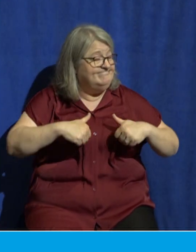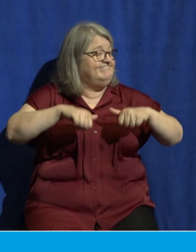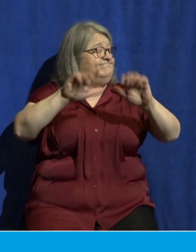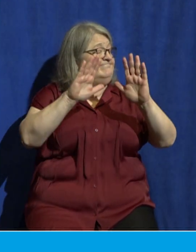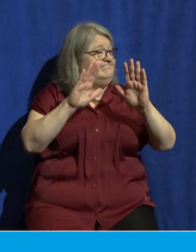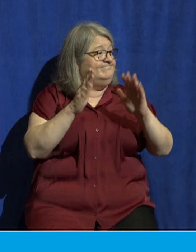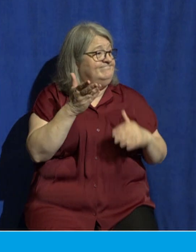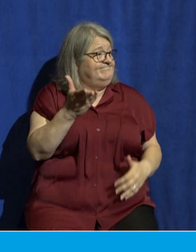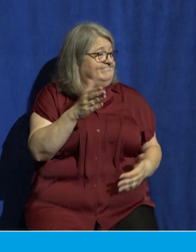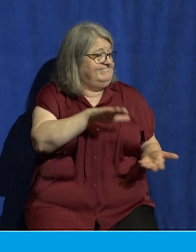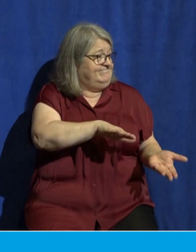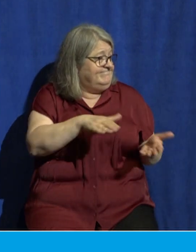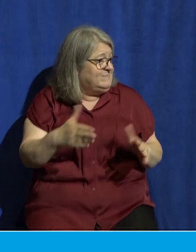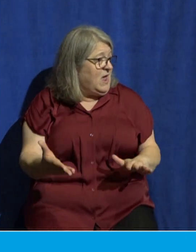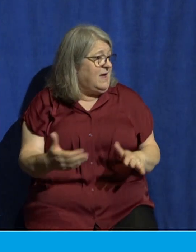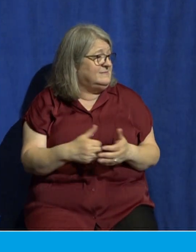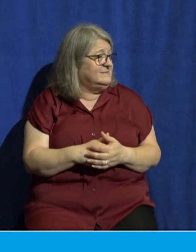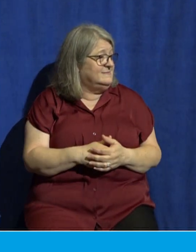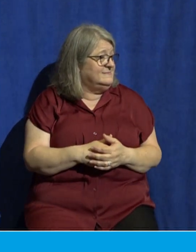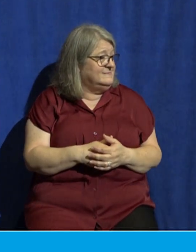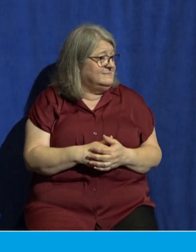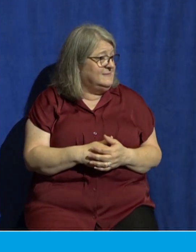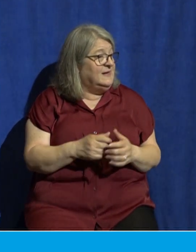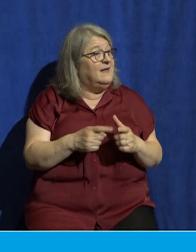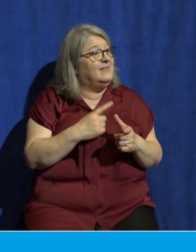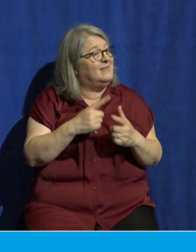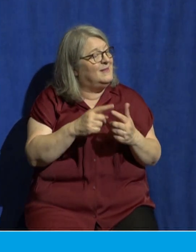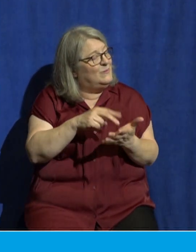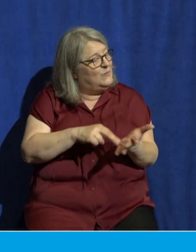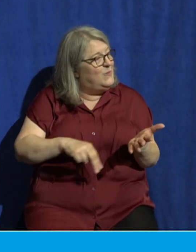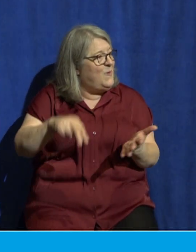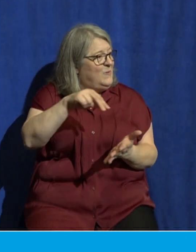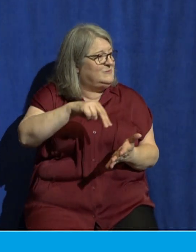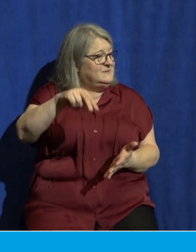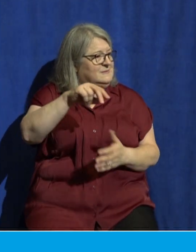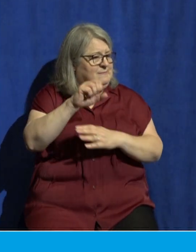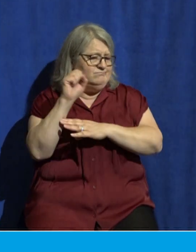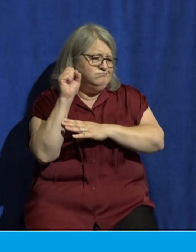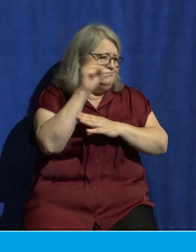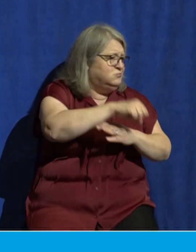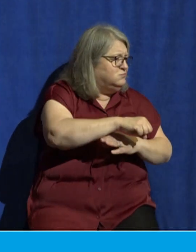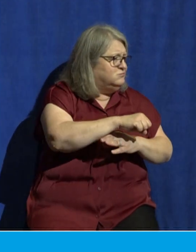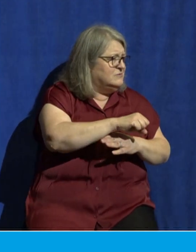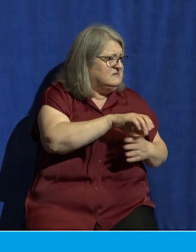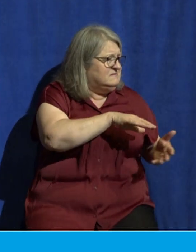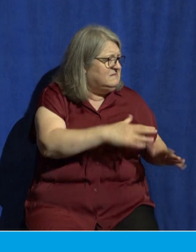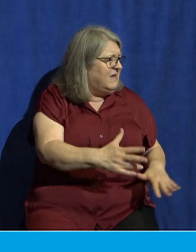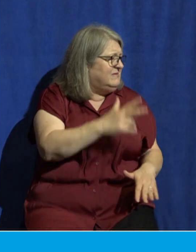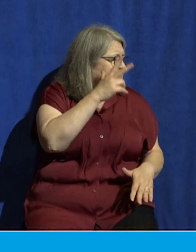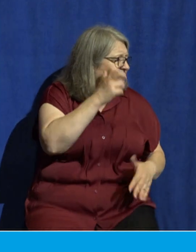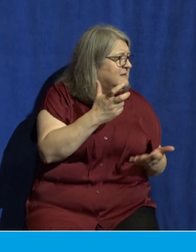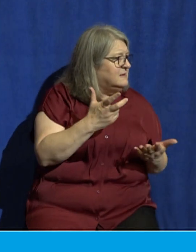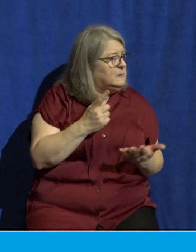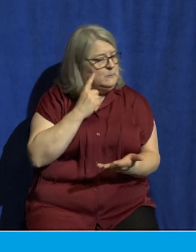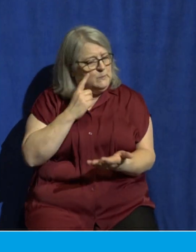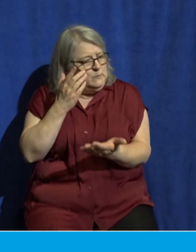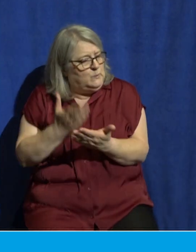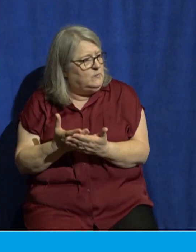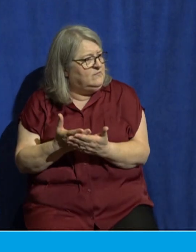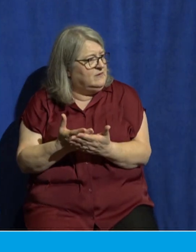sin and he rose from the grave defeating death and proving that he is the one that has authority to offer